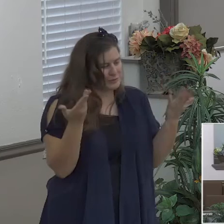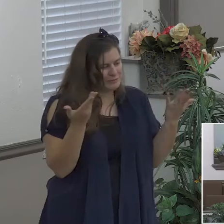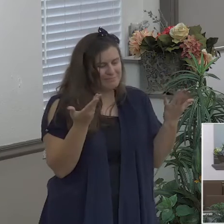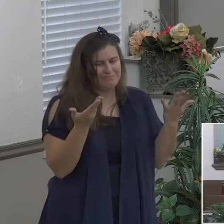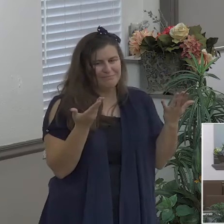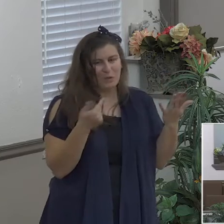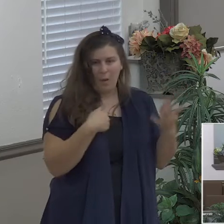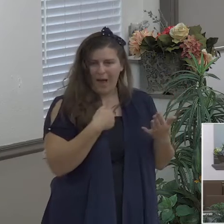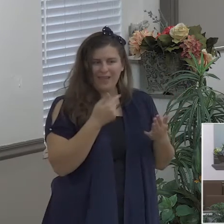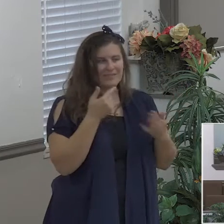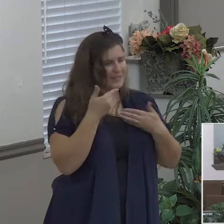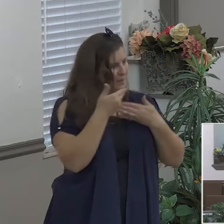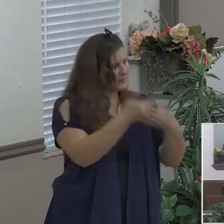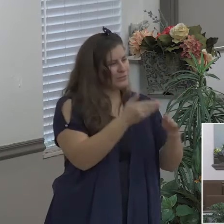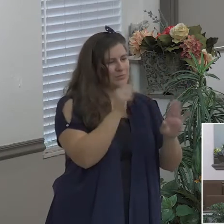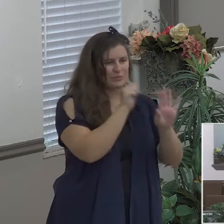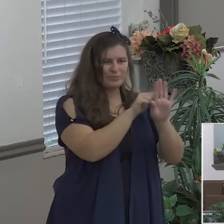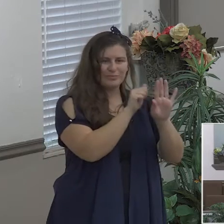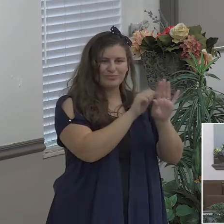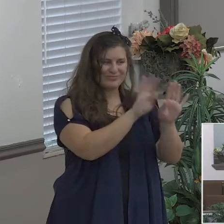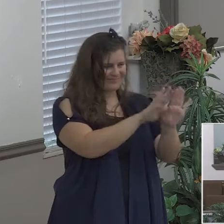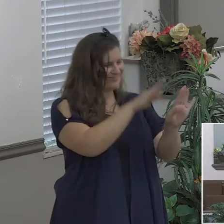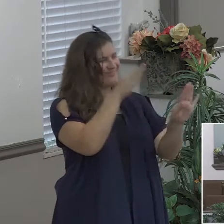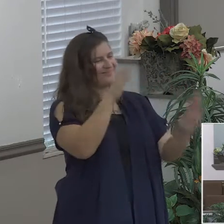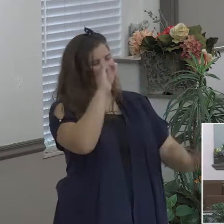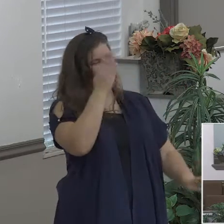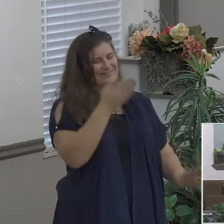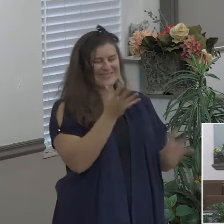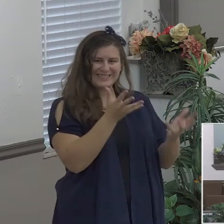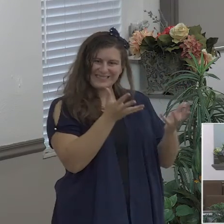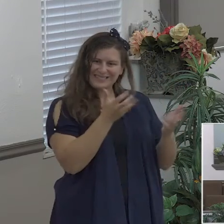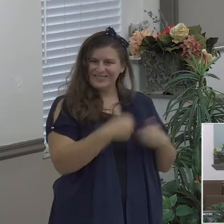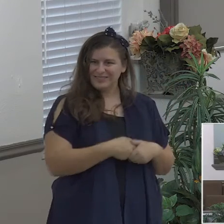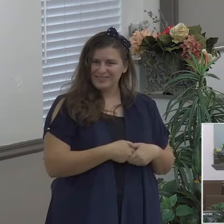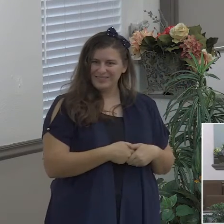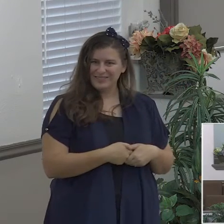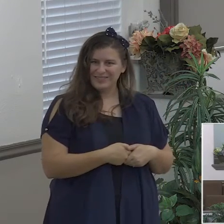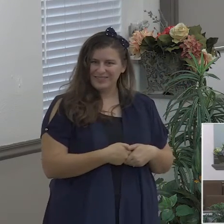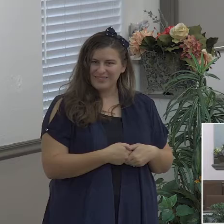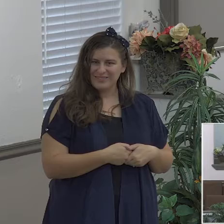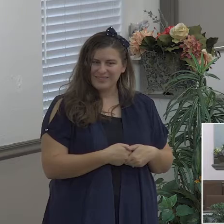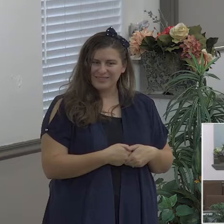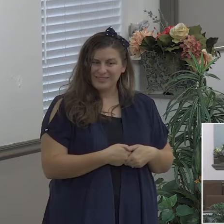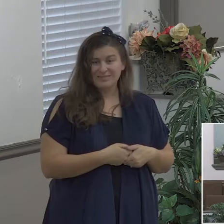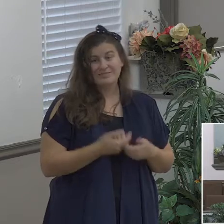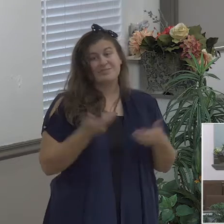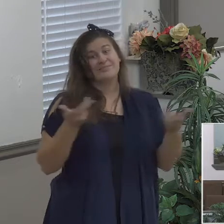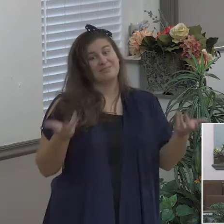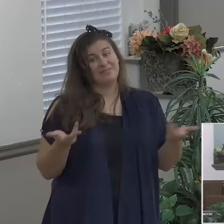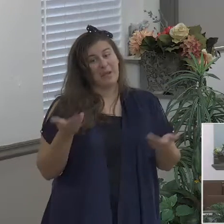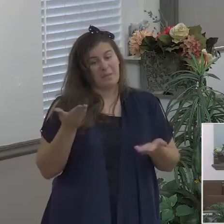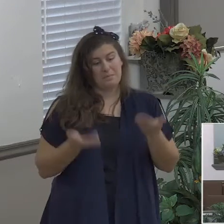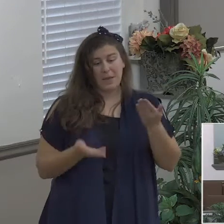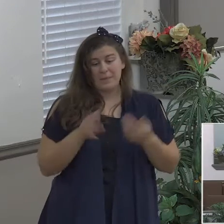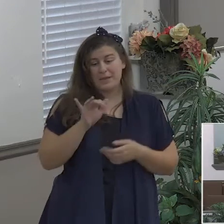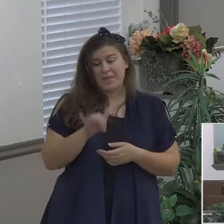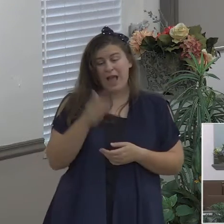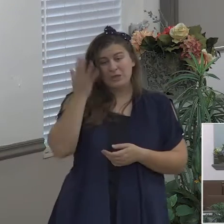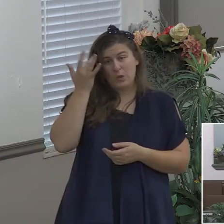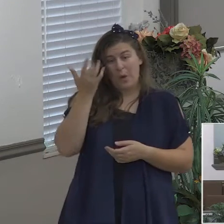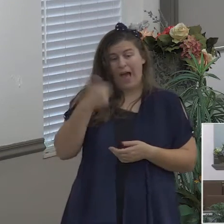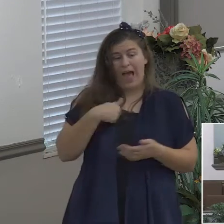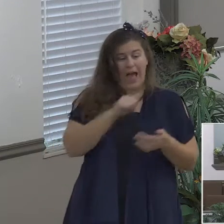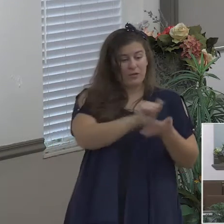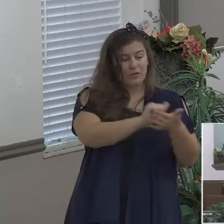so maybe maybe that was it I know within me the Holy Spirit of